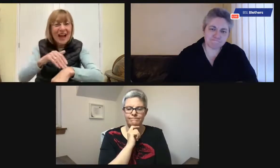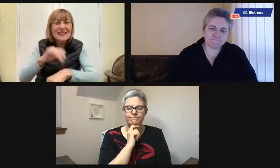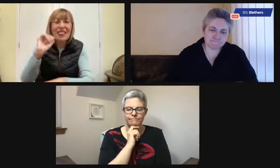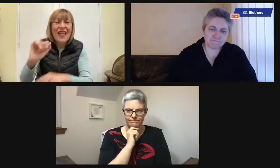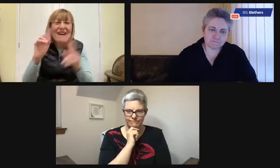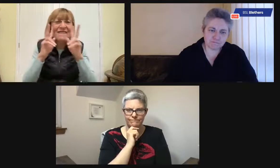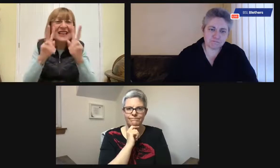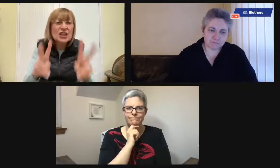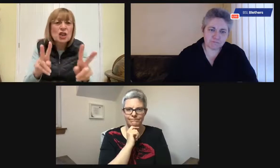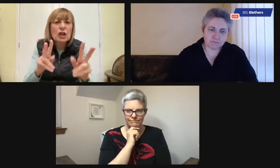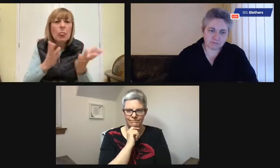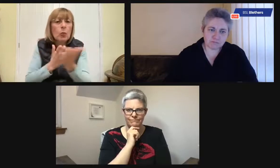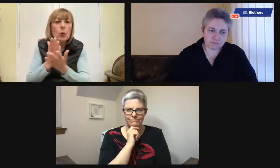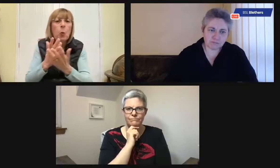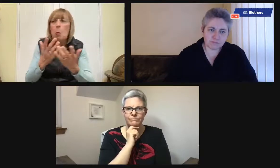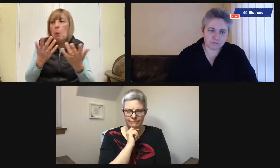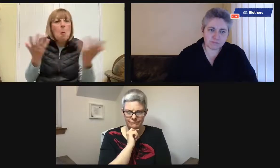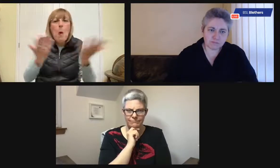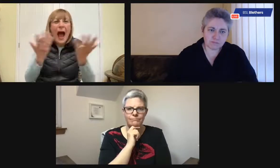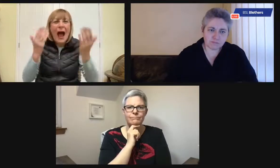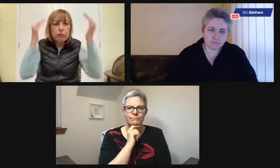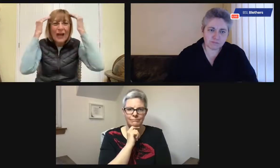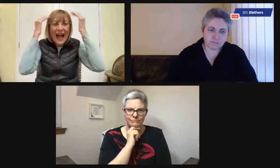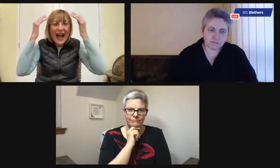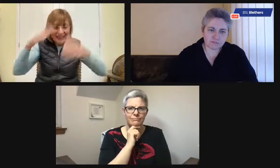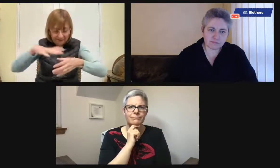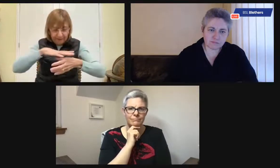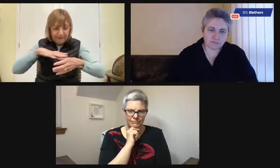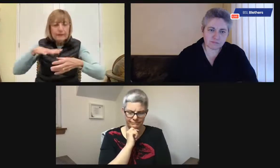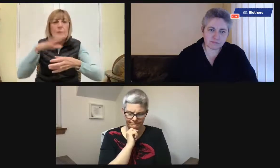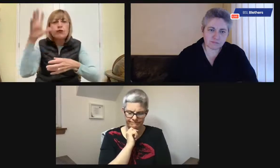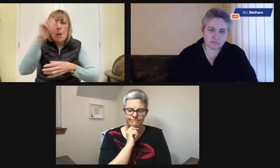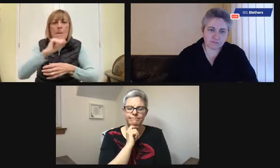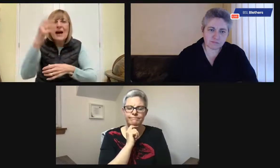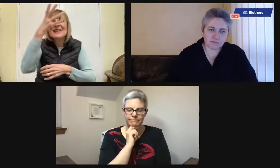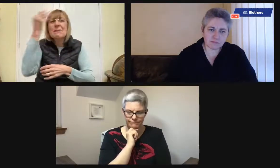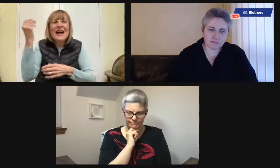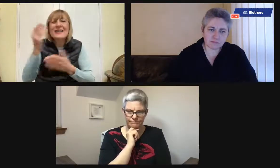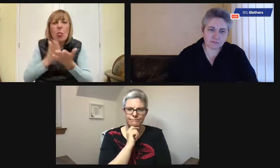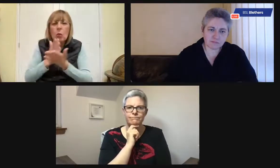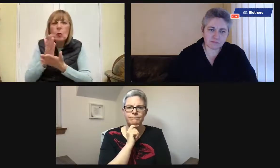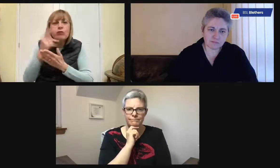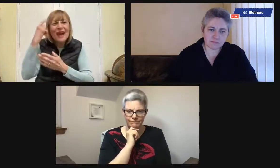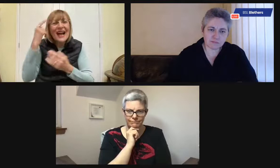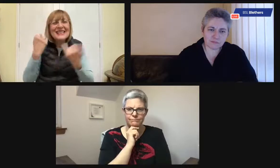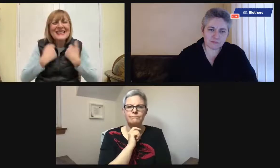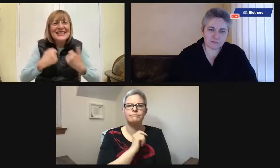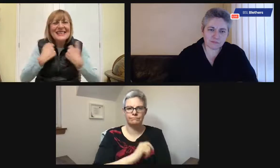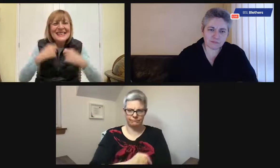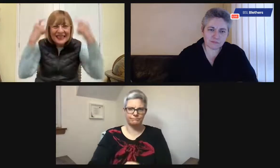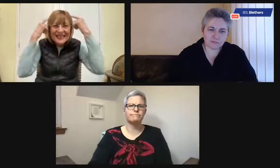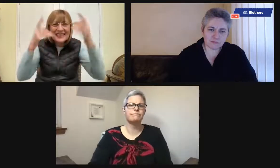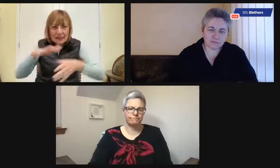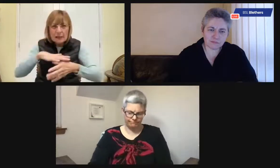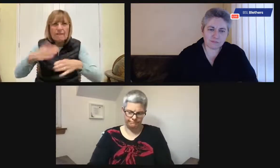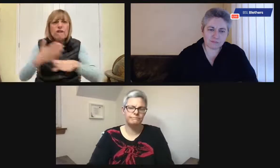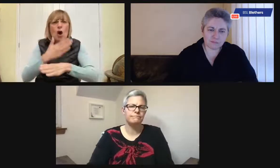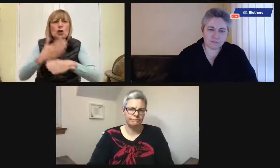dementia is different. And it can affect their vision perhaps sometimes because it depends on the area of the brain that it affects.